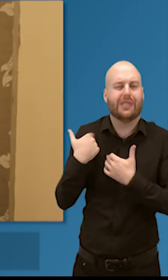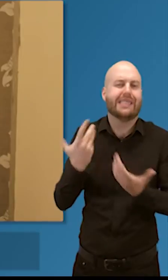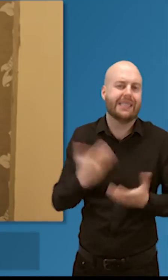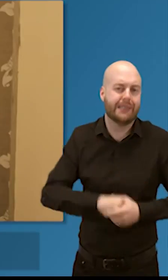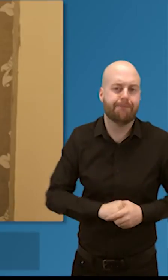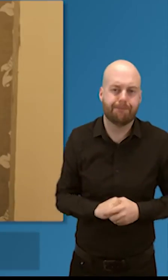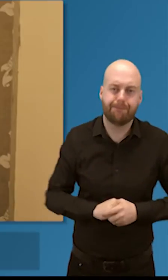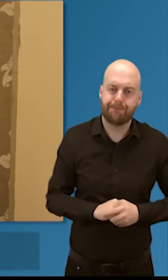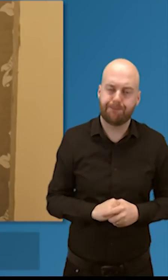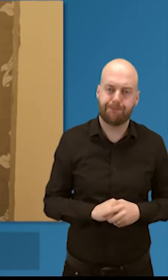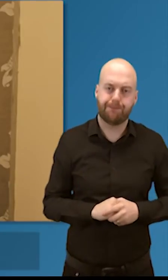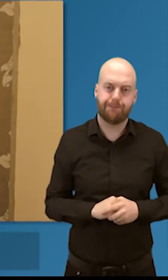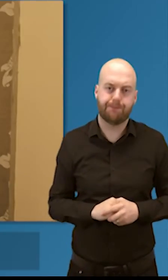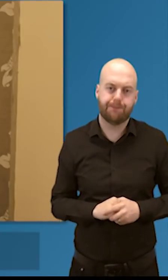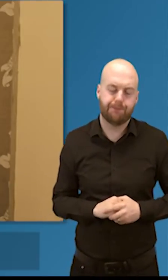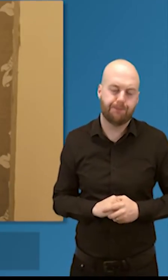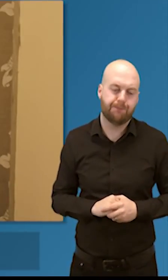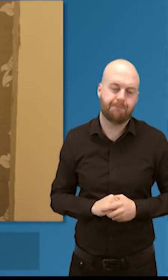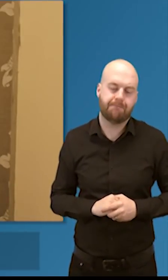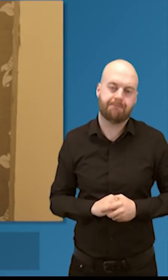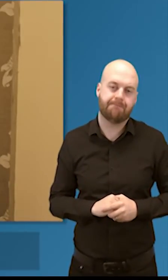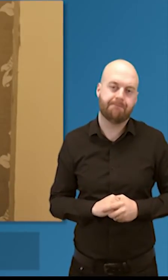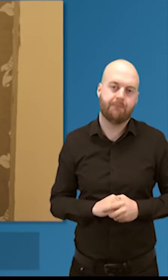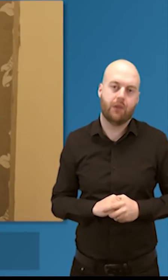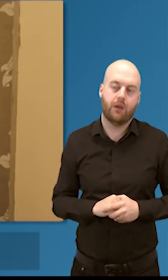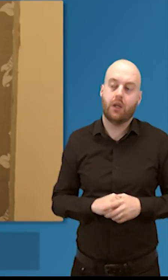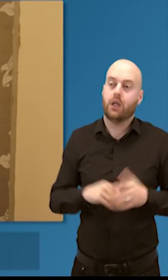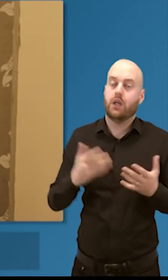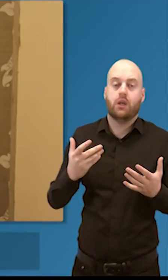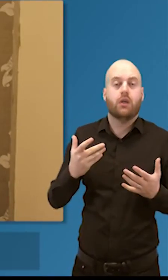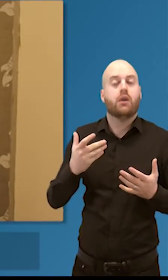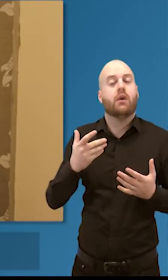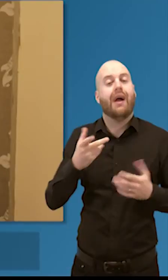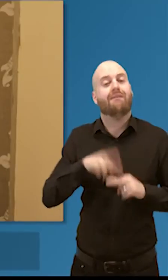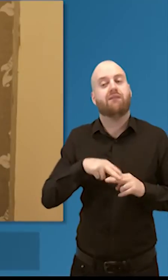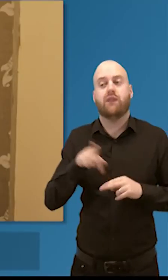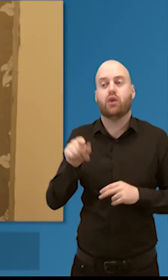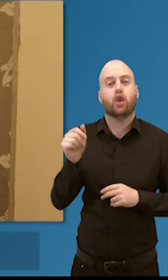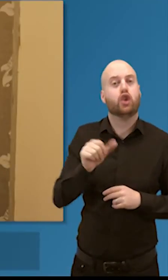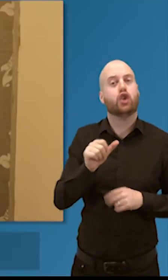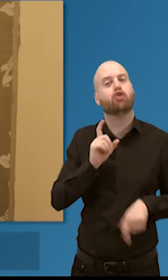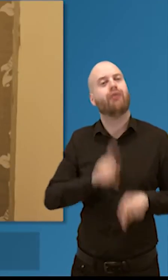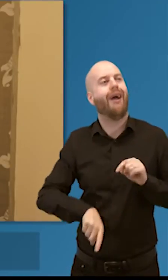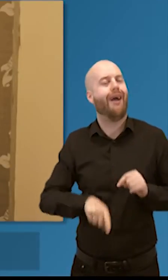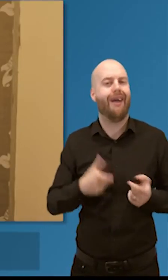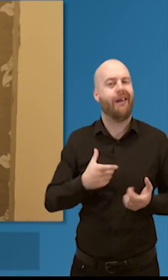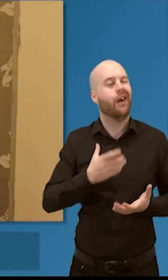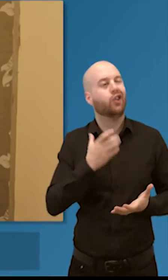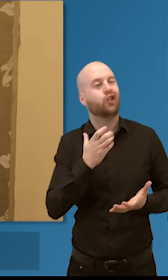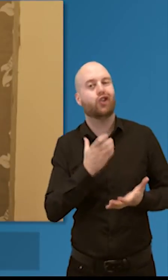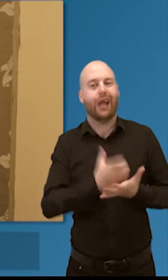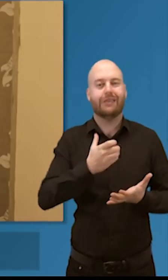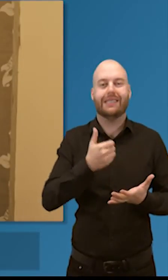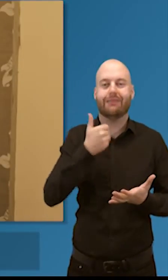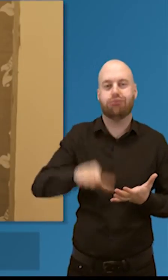getting in touch to to set up a new charity or to change the the the the purposes of their charity this is something that we're very alert